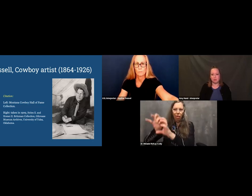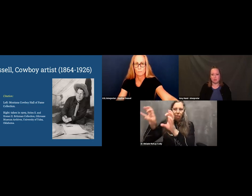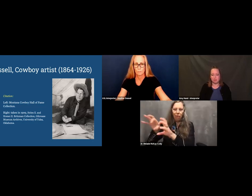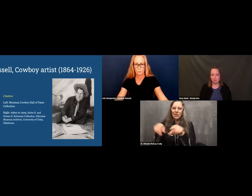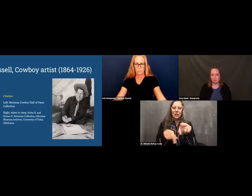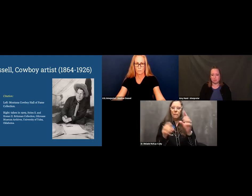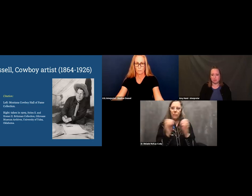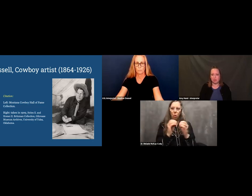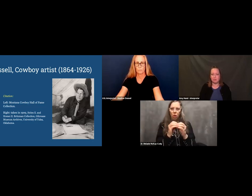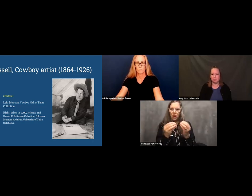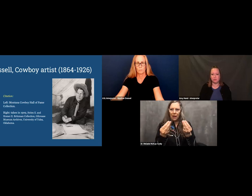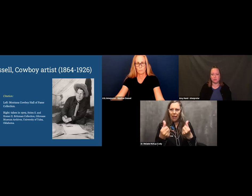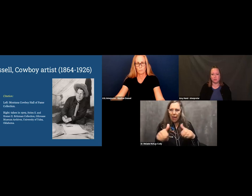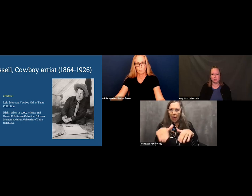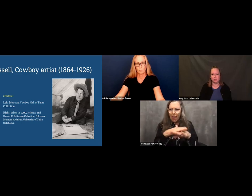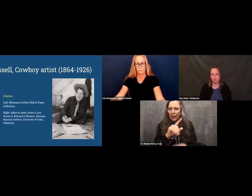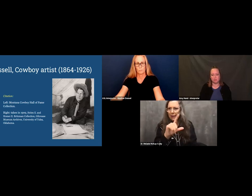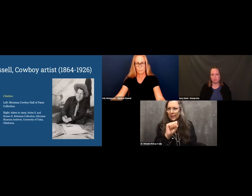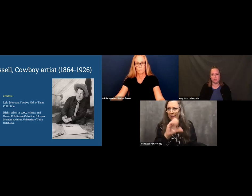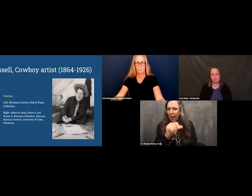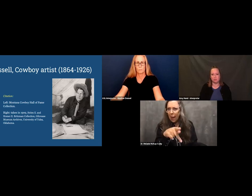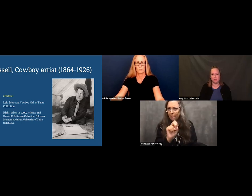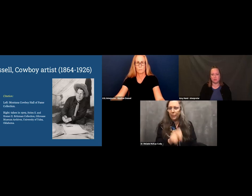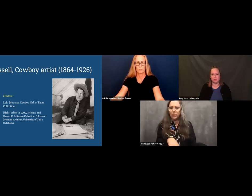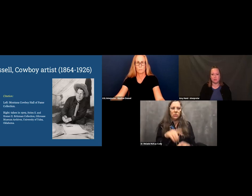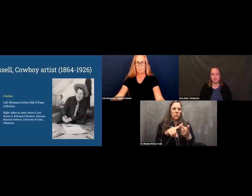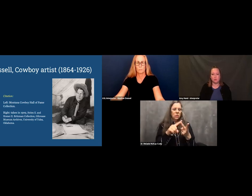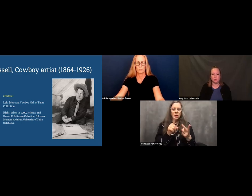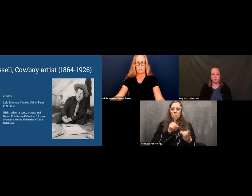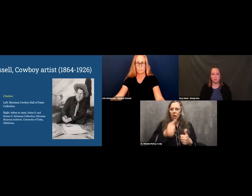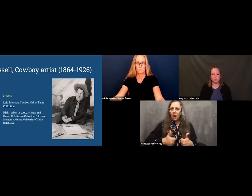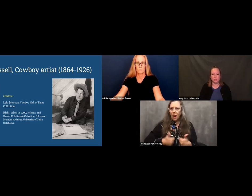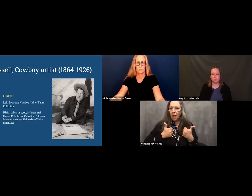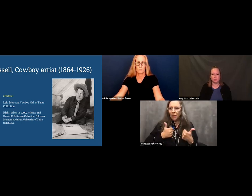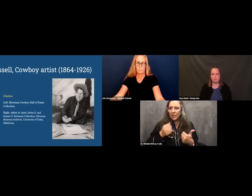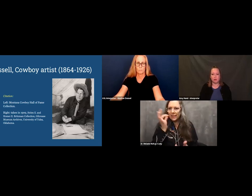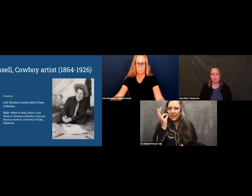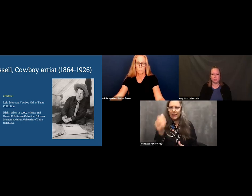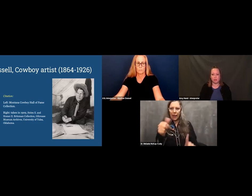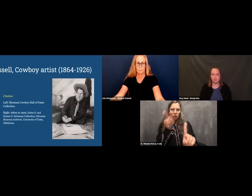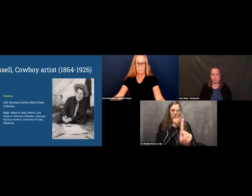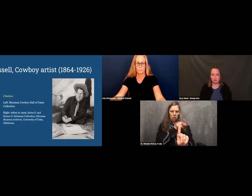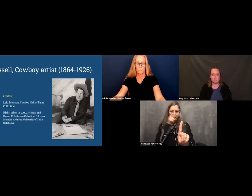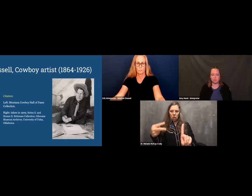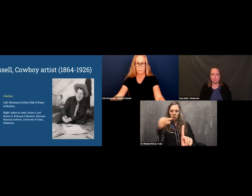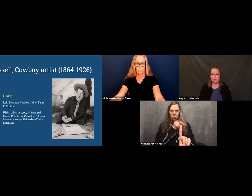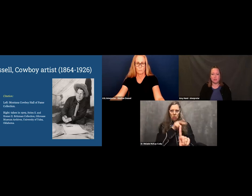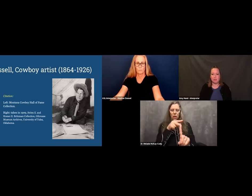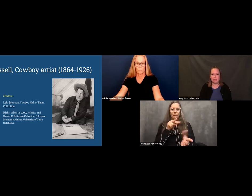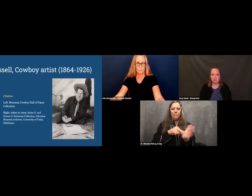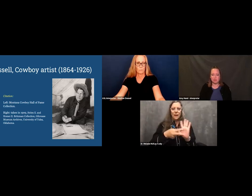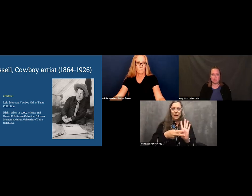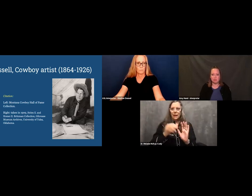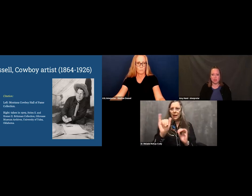language documentation, a different documentation than those of us who just write transcripts.